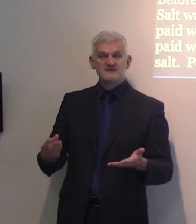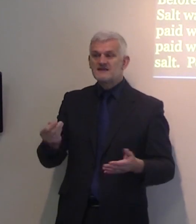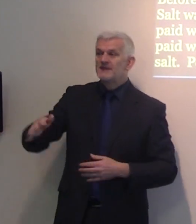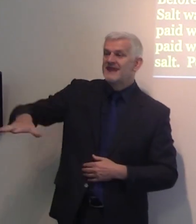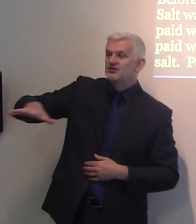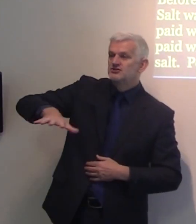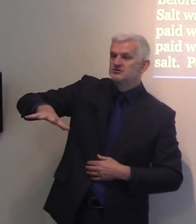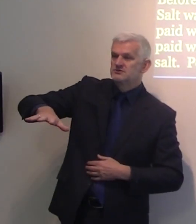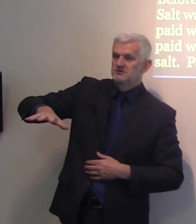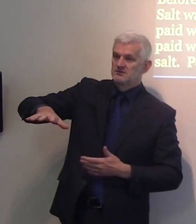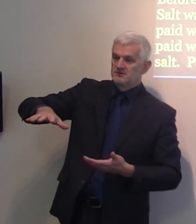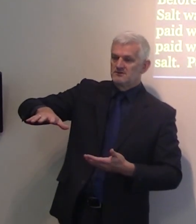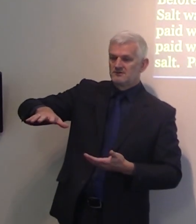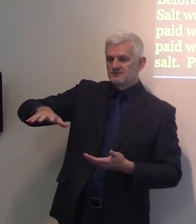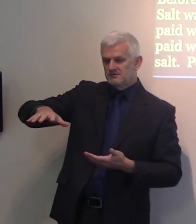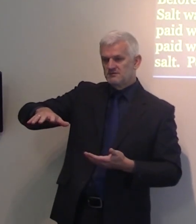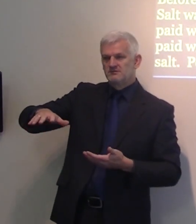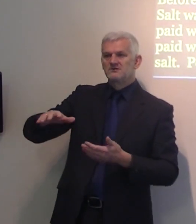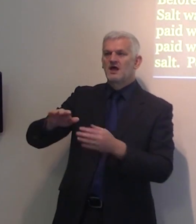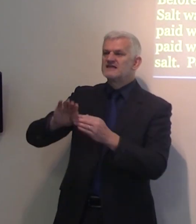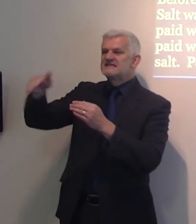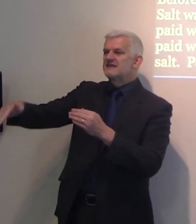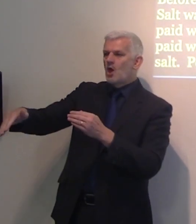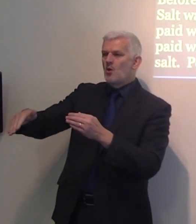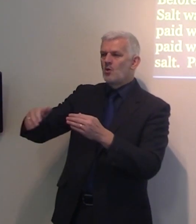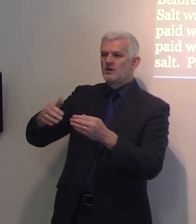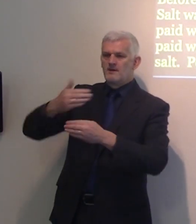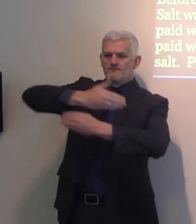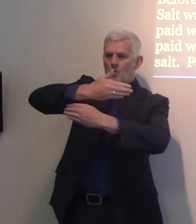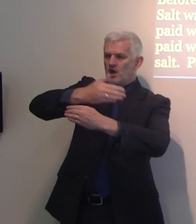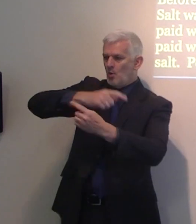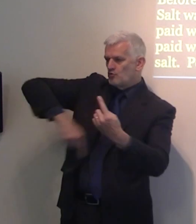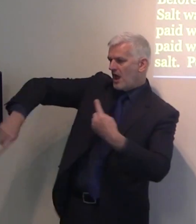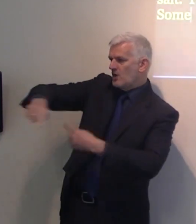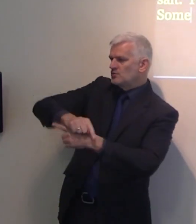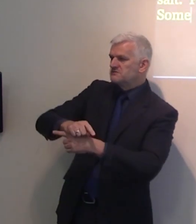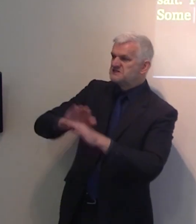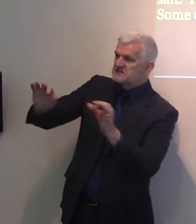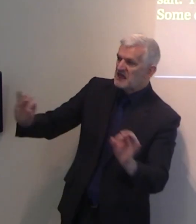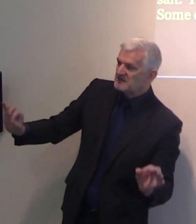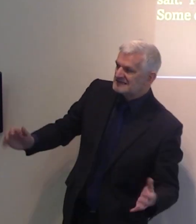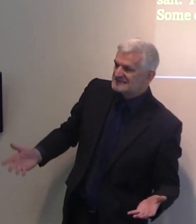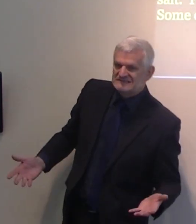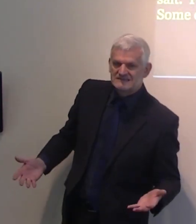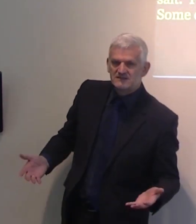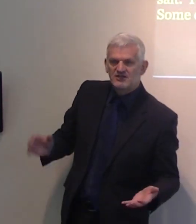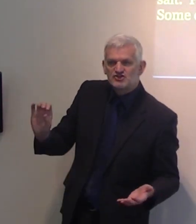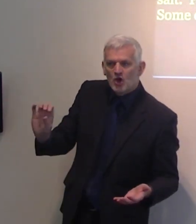caravans bringing back the rock salt. Because salt is a common necessity,